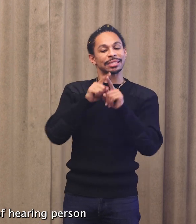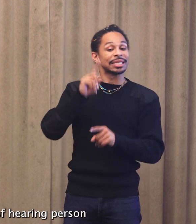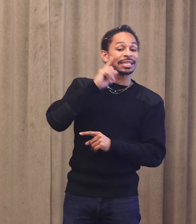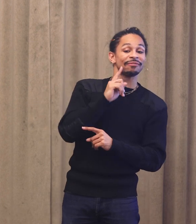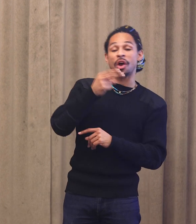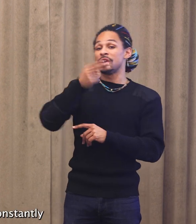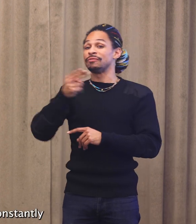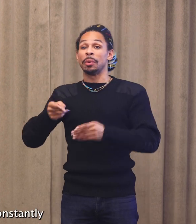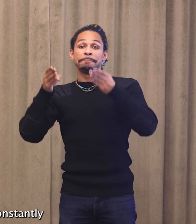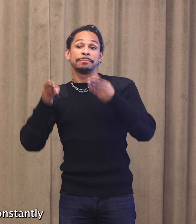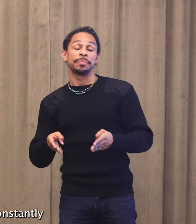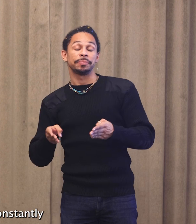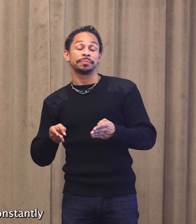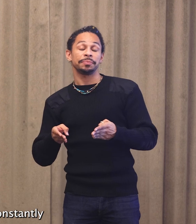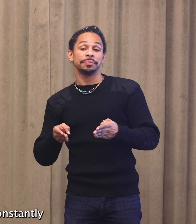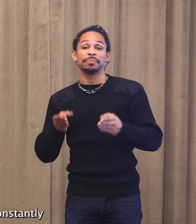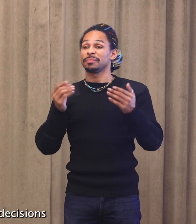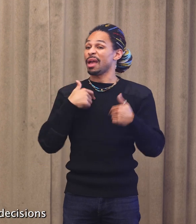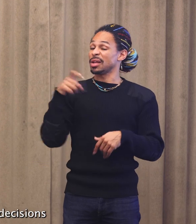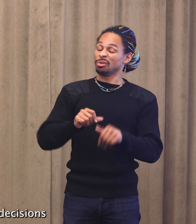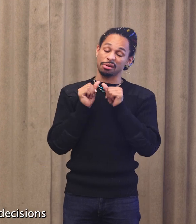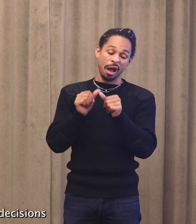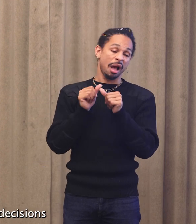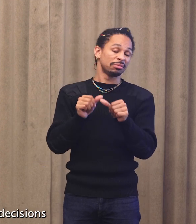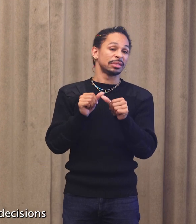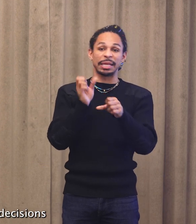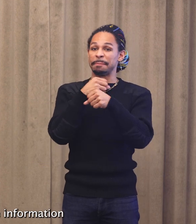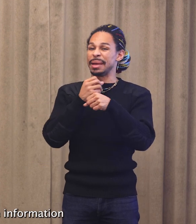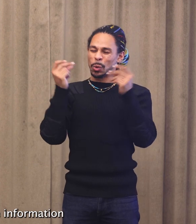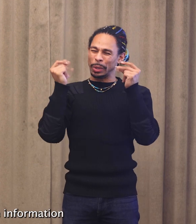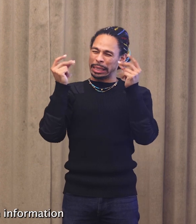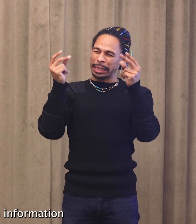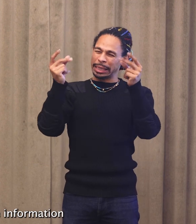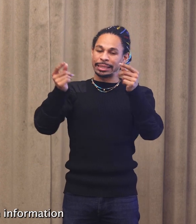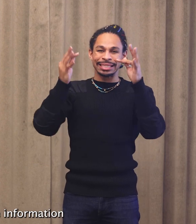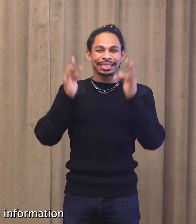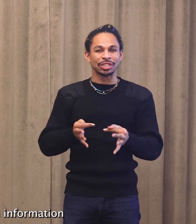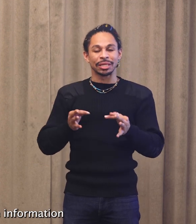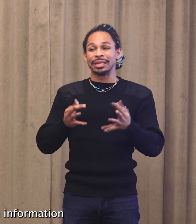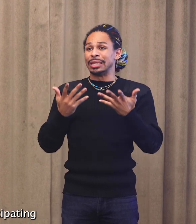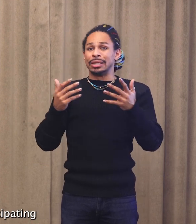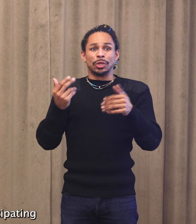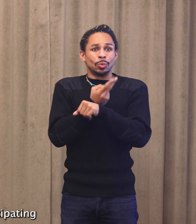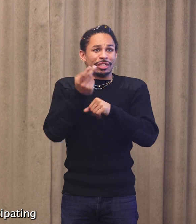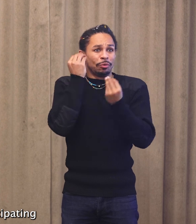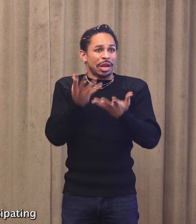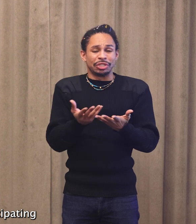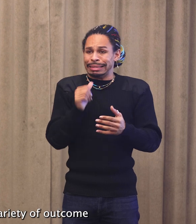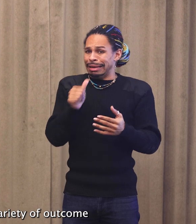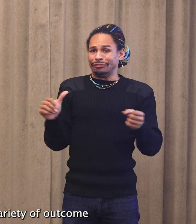hearing person, having to constantly make quick decisions with incomplete information while